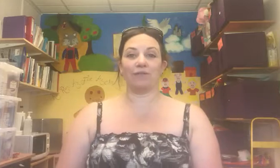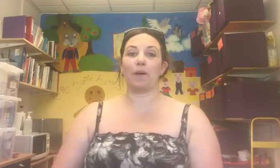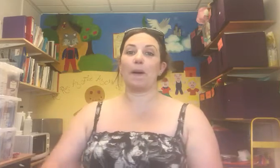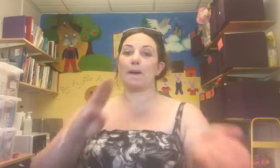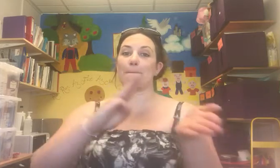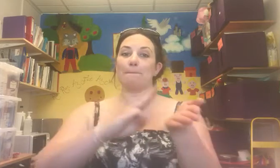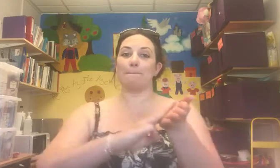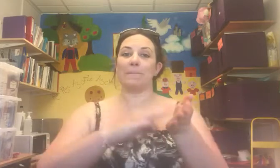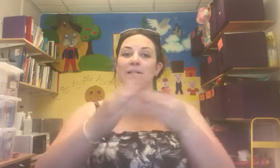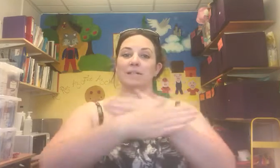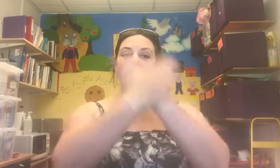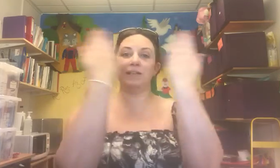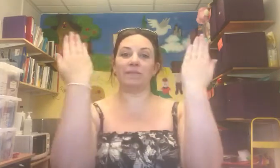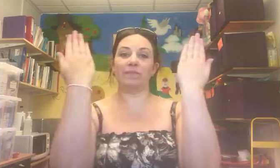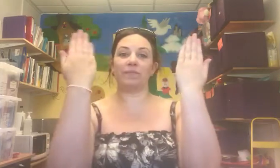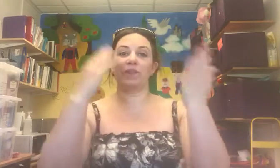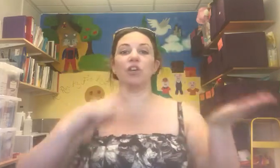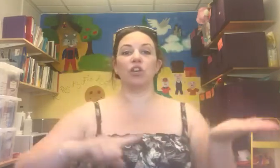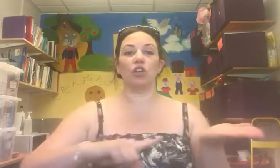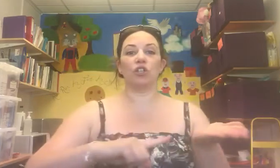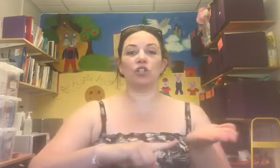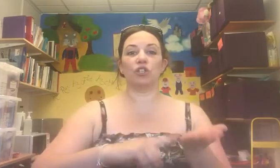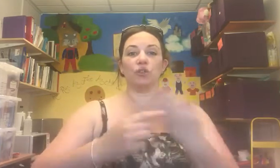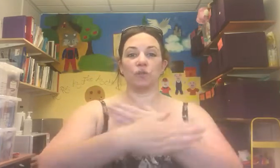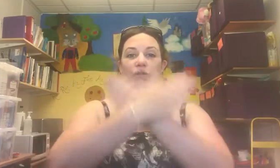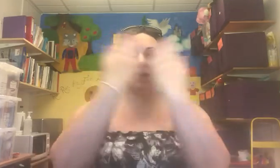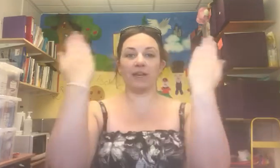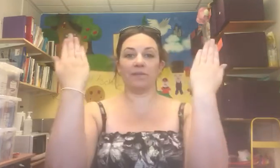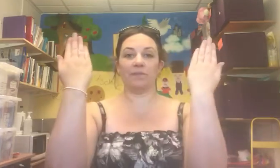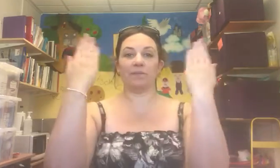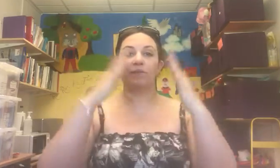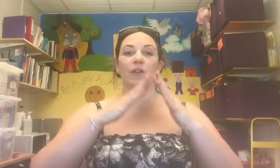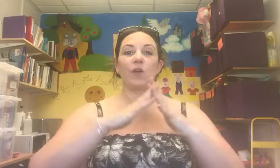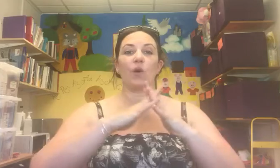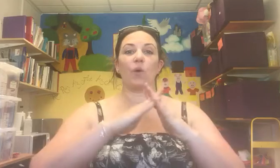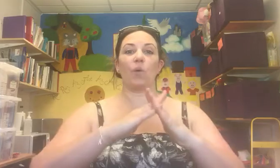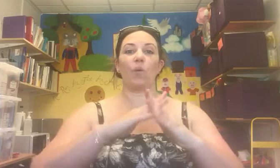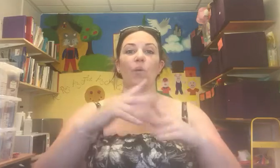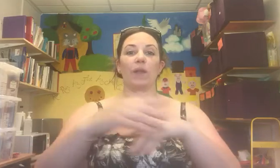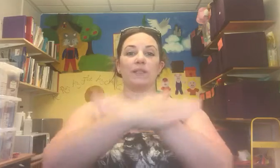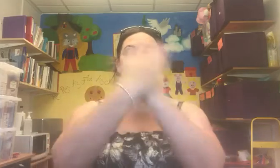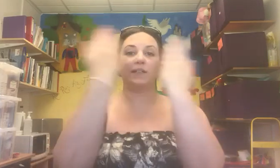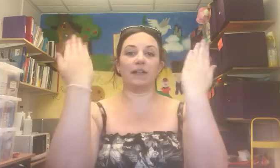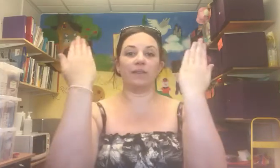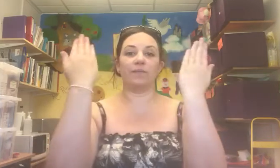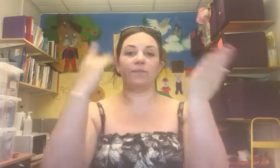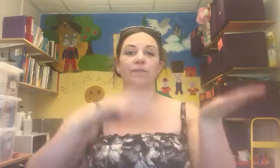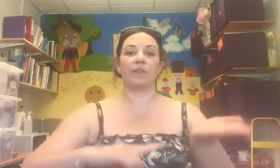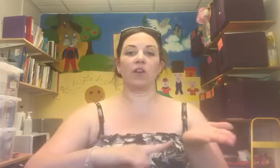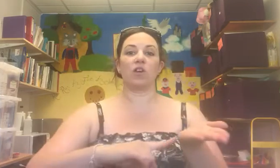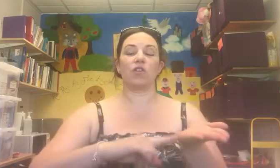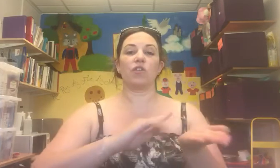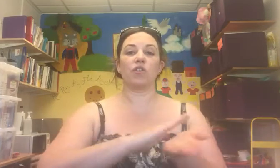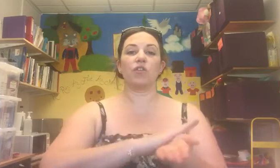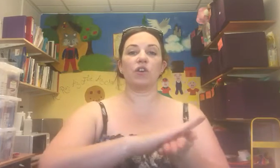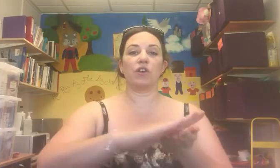Monday. Tuesday. Wednesday. Thursday.